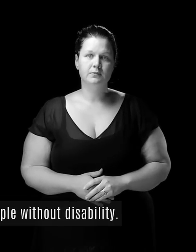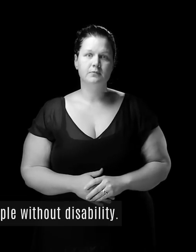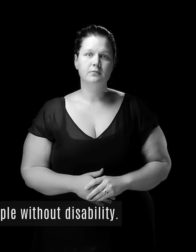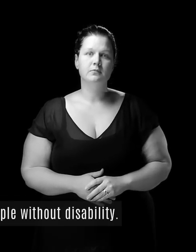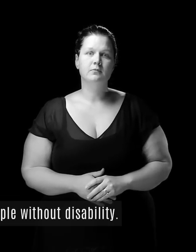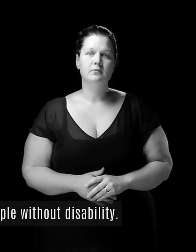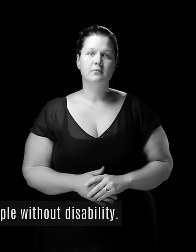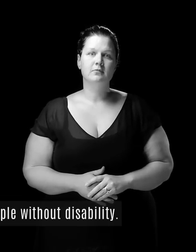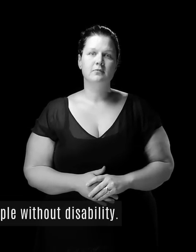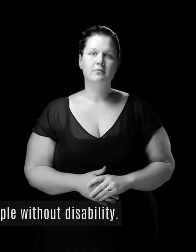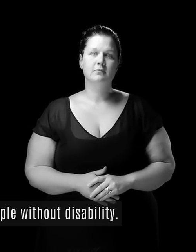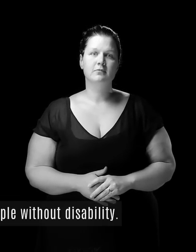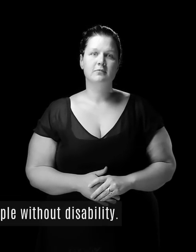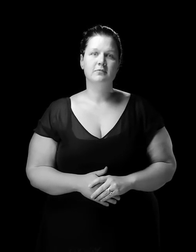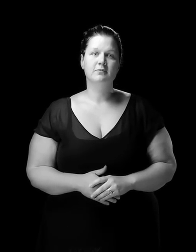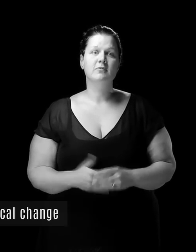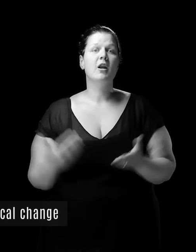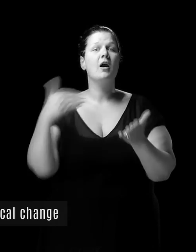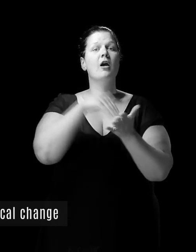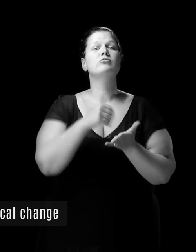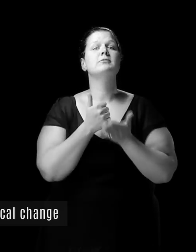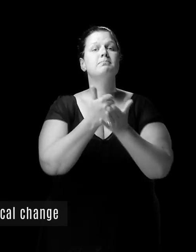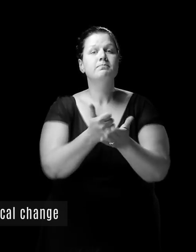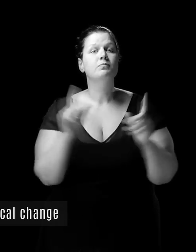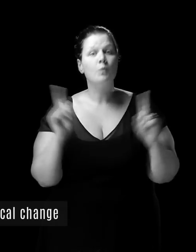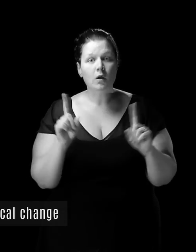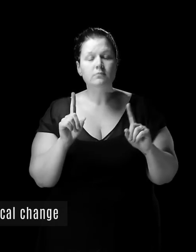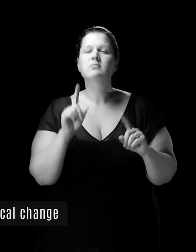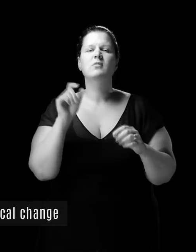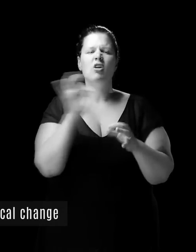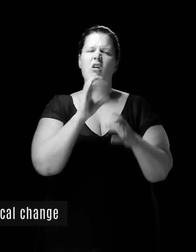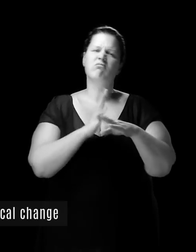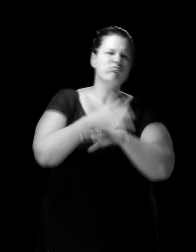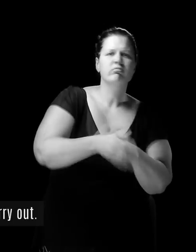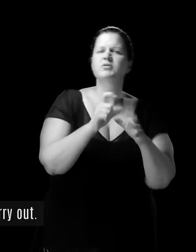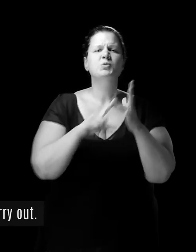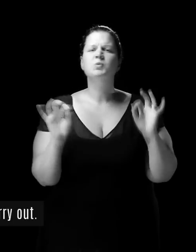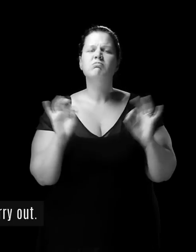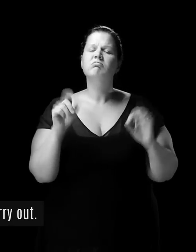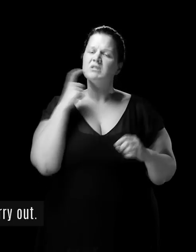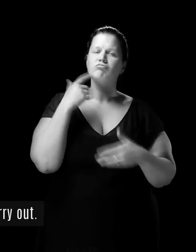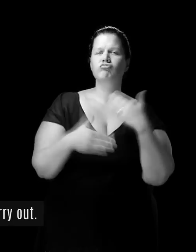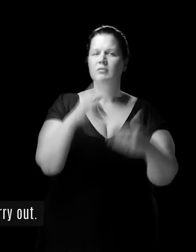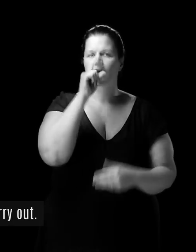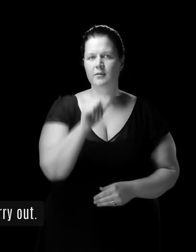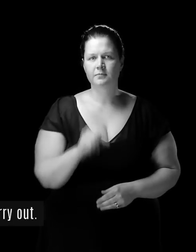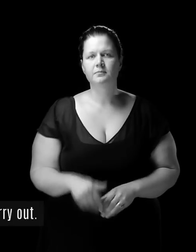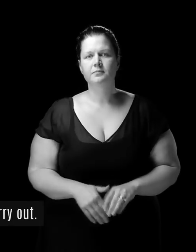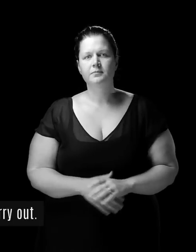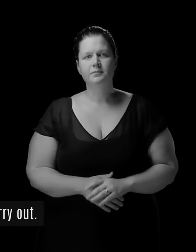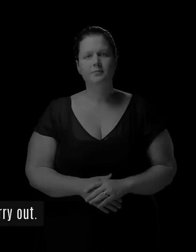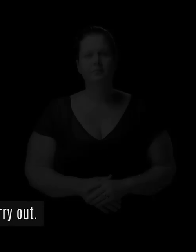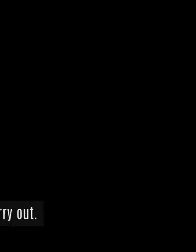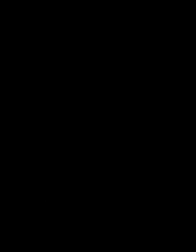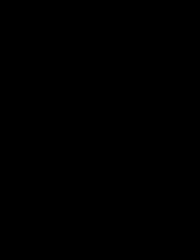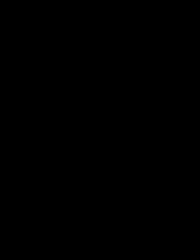position as people without disability. The extra assistance or practical change cannot be too hard to carry